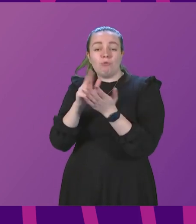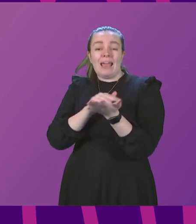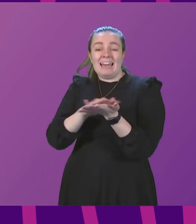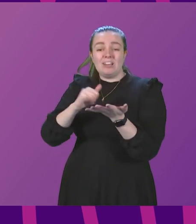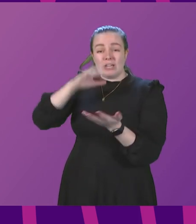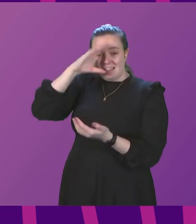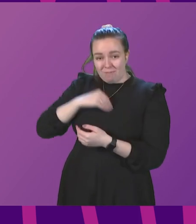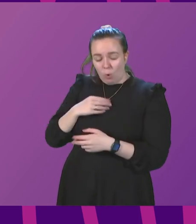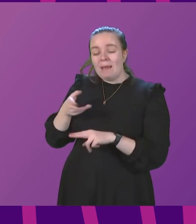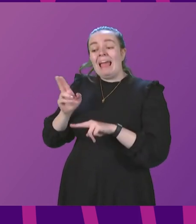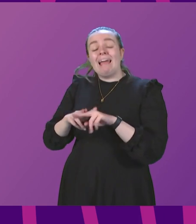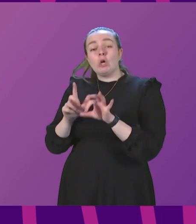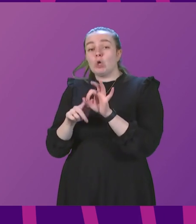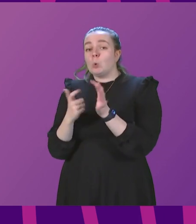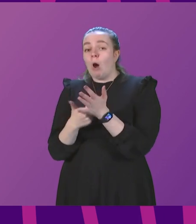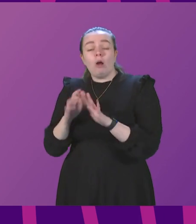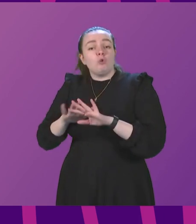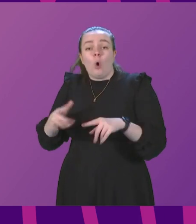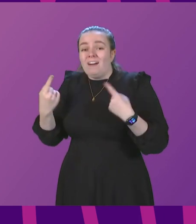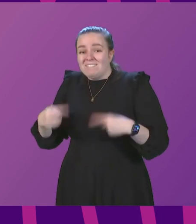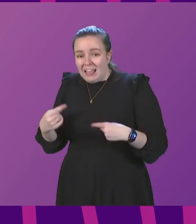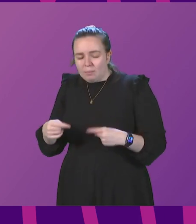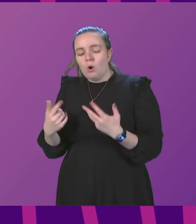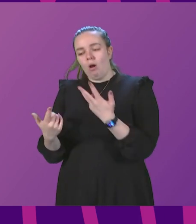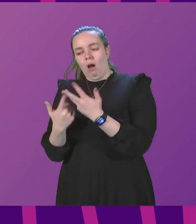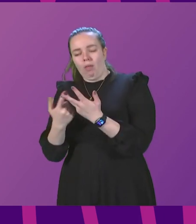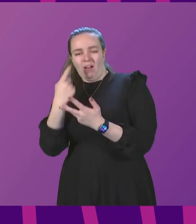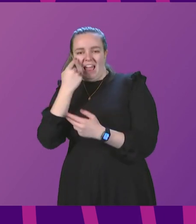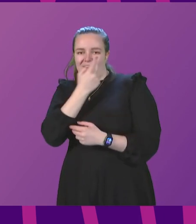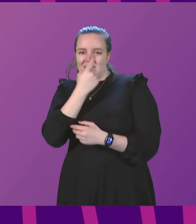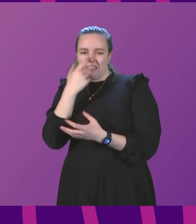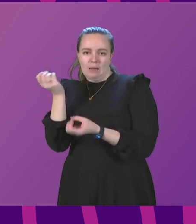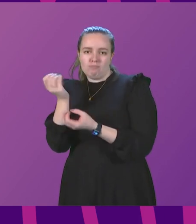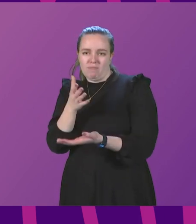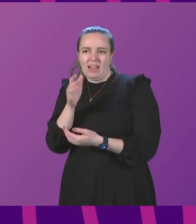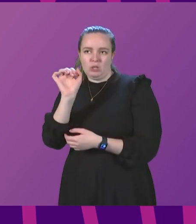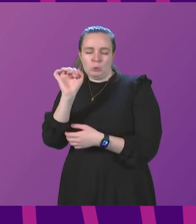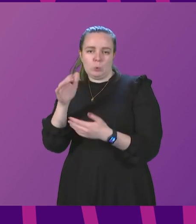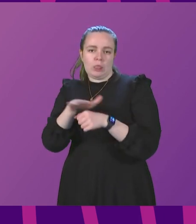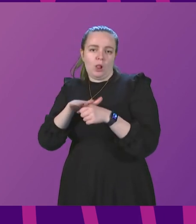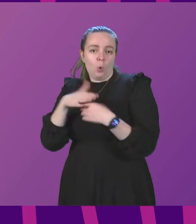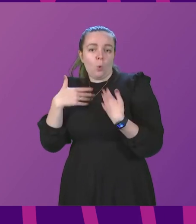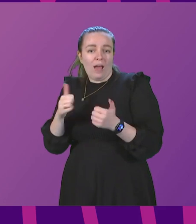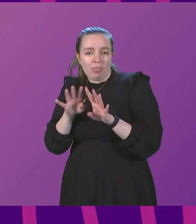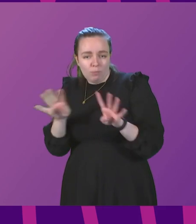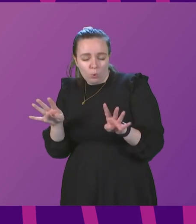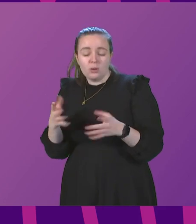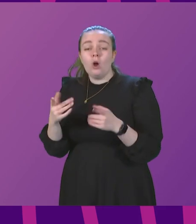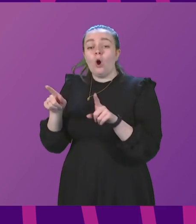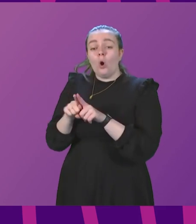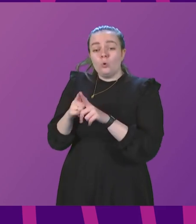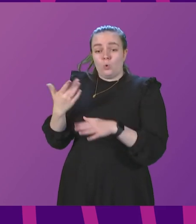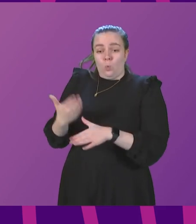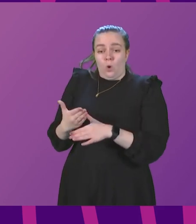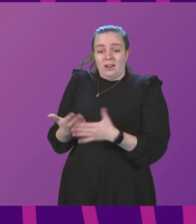Where a QR code is not available, alternative evidence can be provided to the local health board. In addition to that, work is